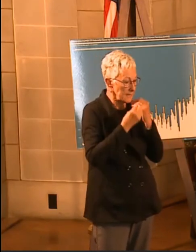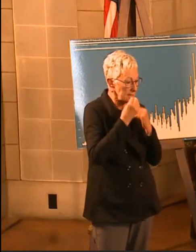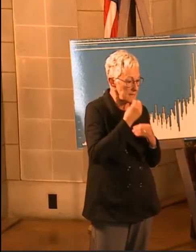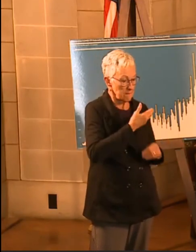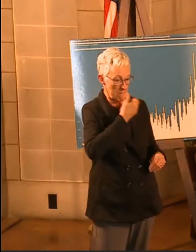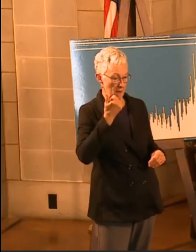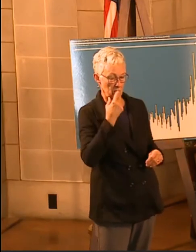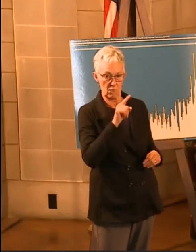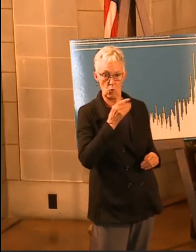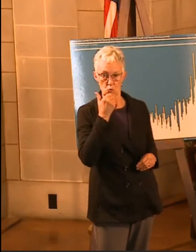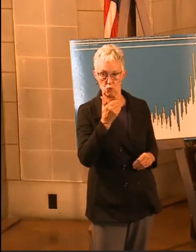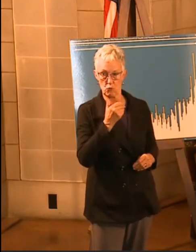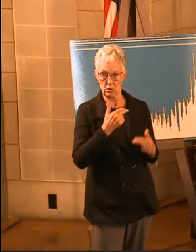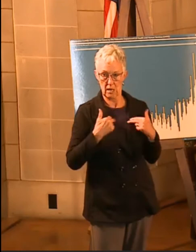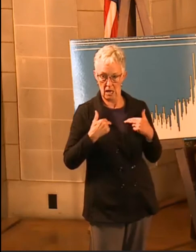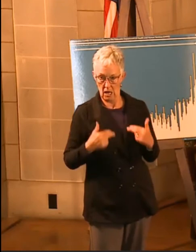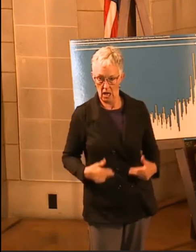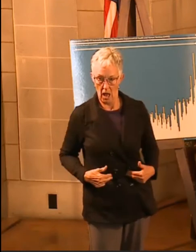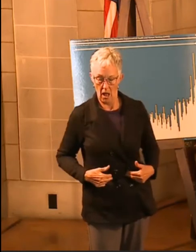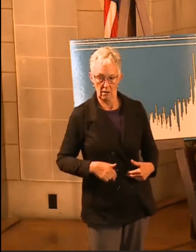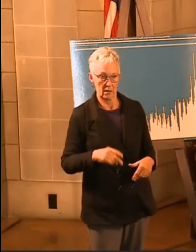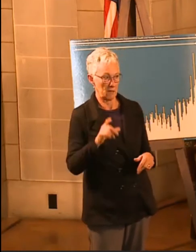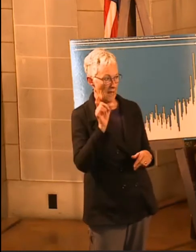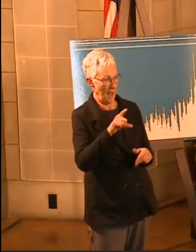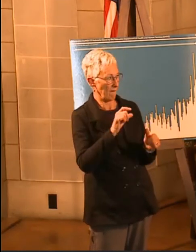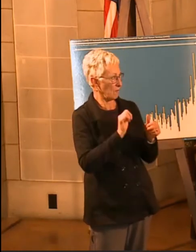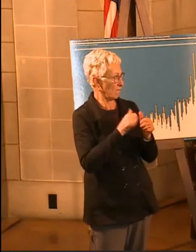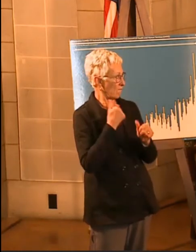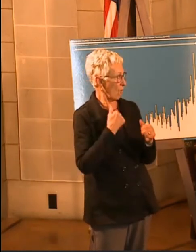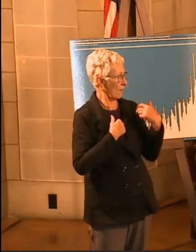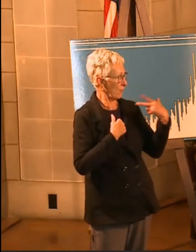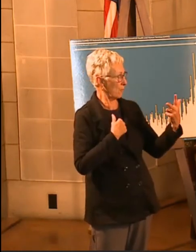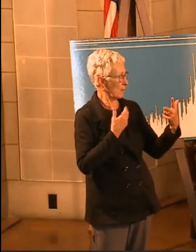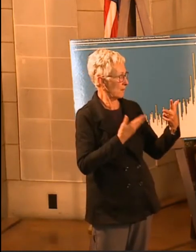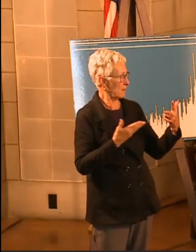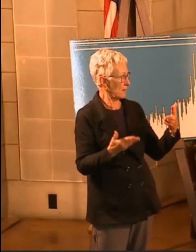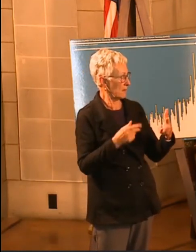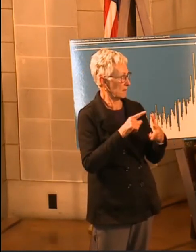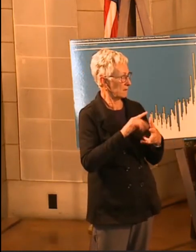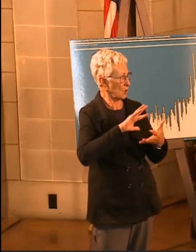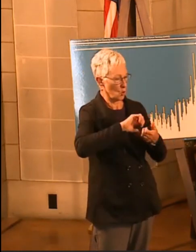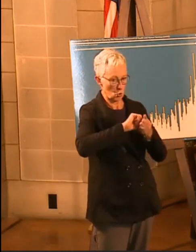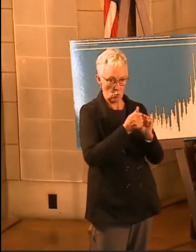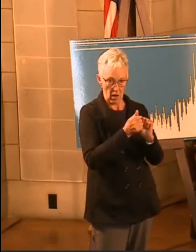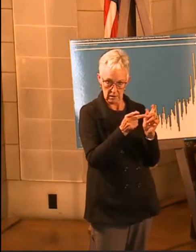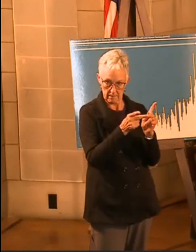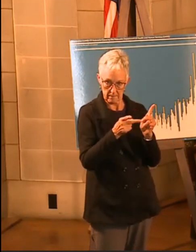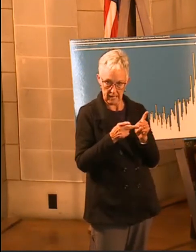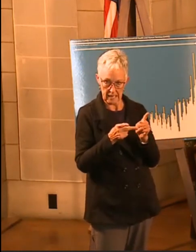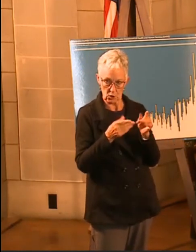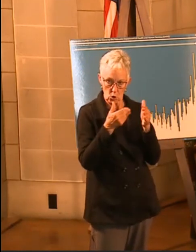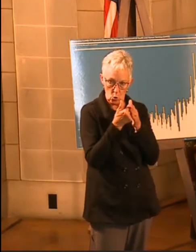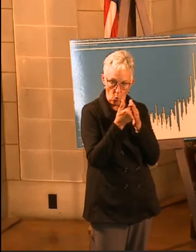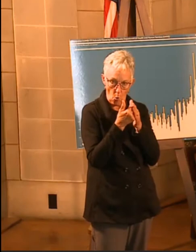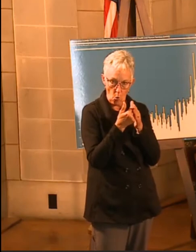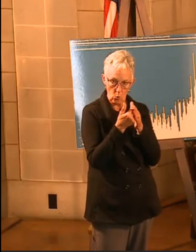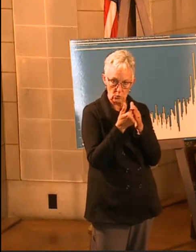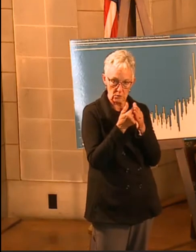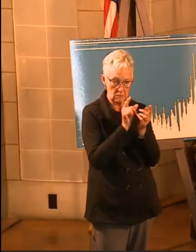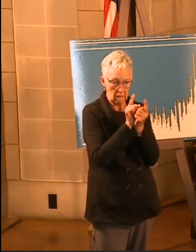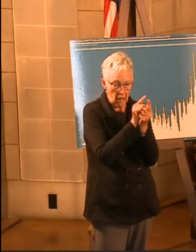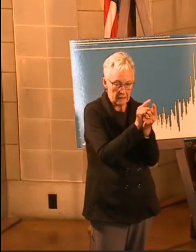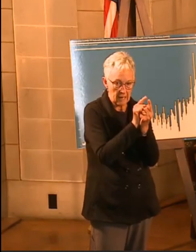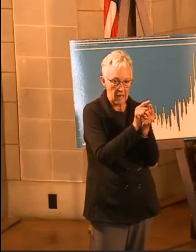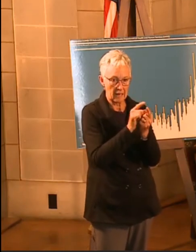They include avoiding the three Cs. On our poster here, we have crowded places, close contact, and confined